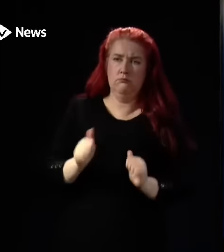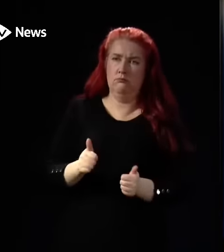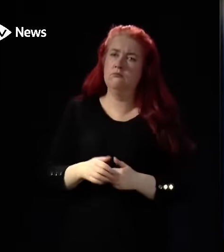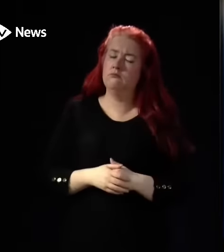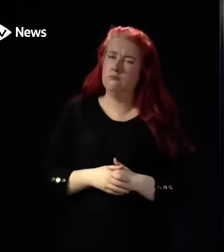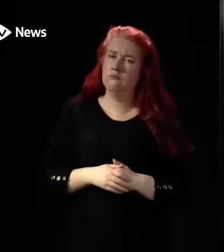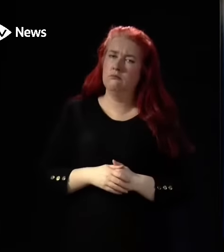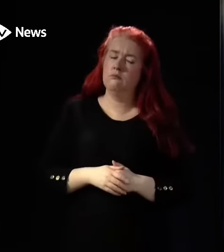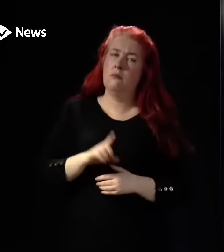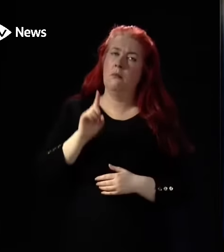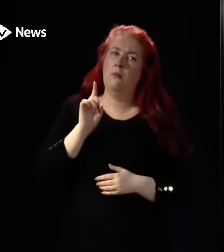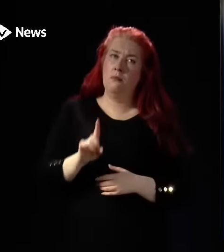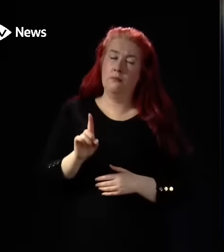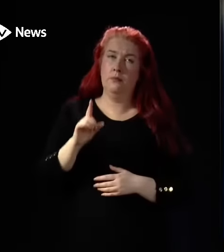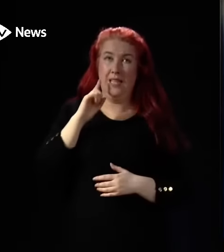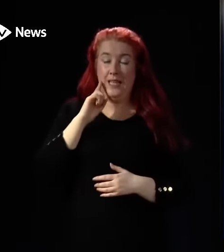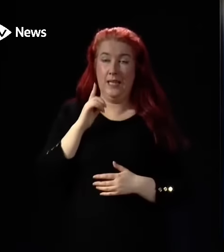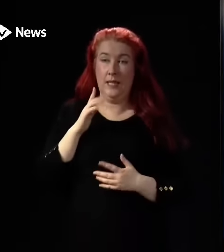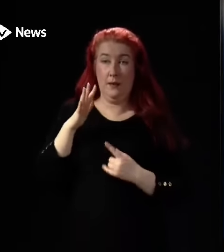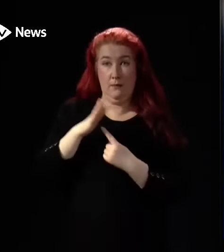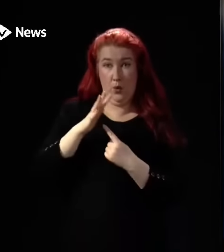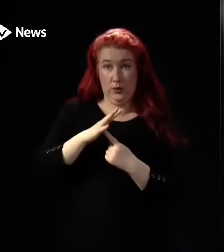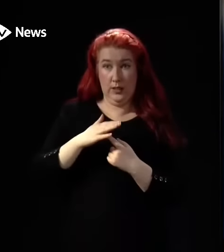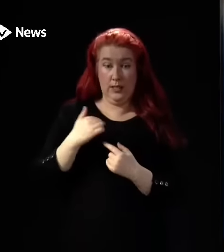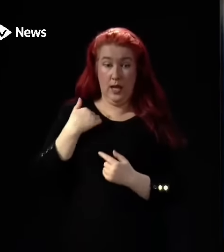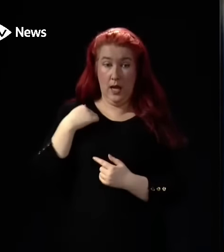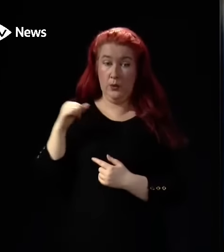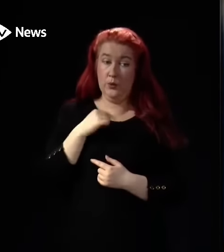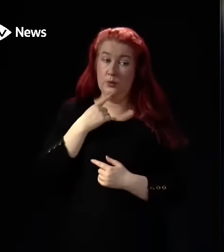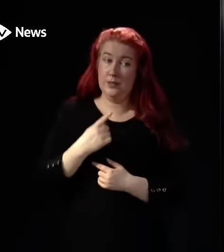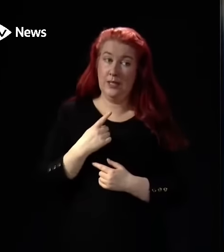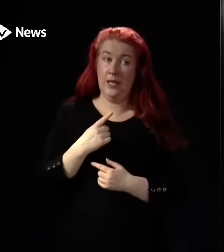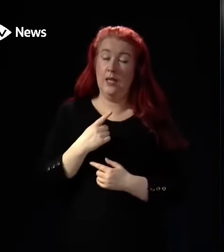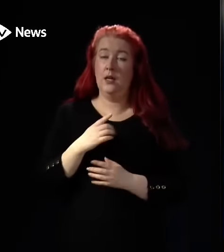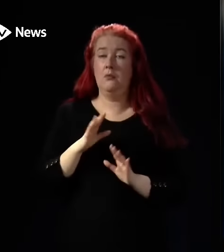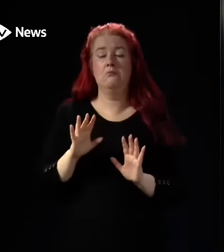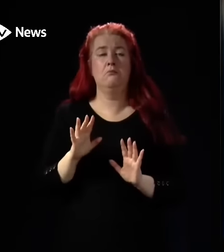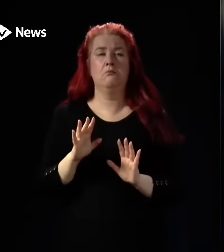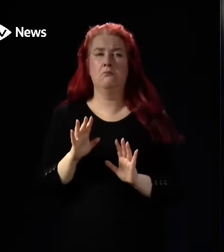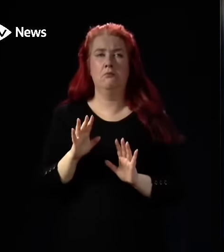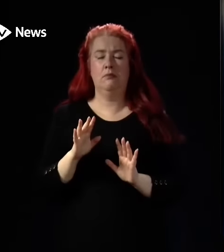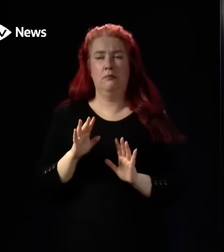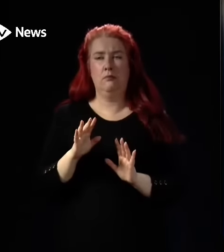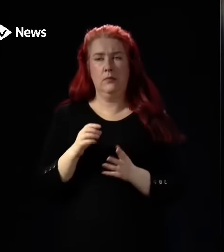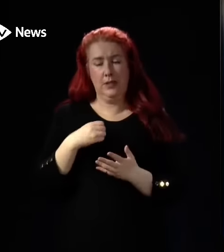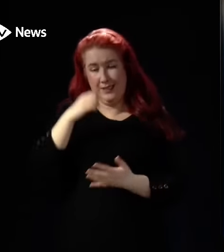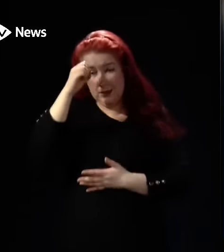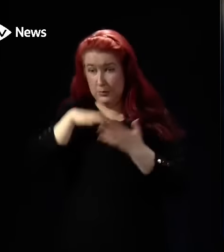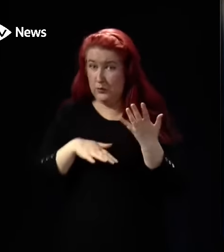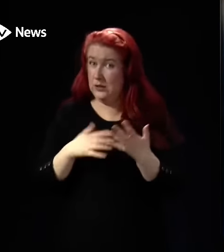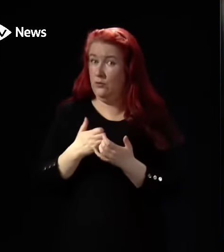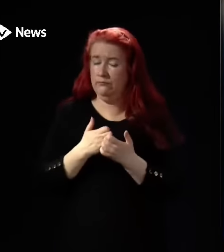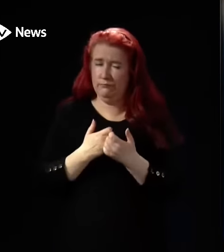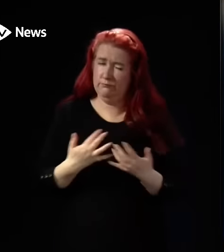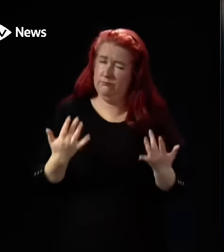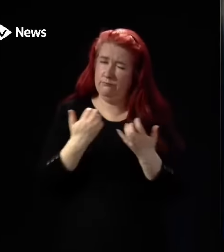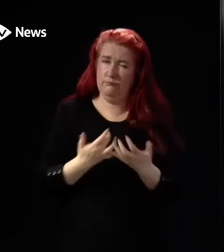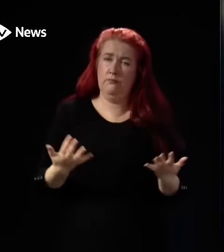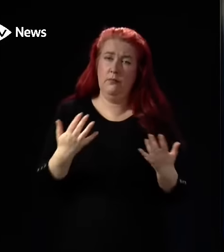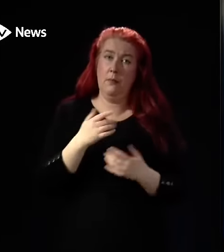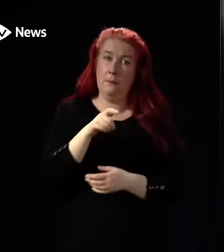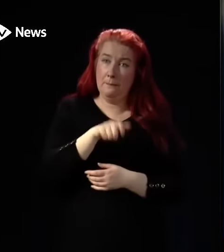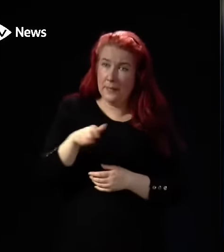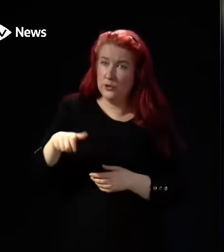But I do think it's also important for me to stress, and this is the experience of literally thousands of patients, the vast